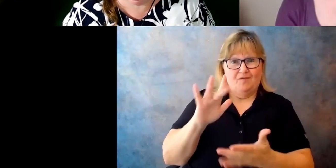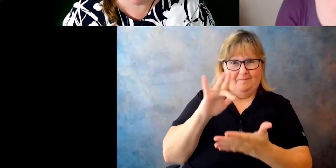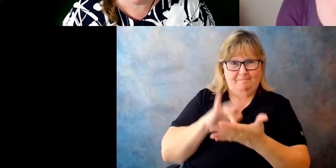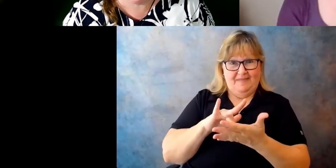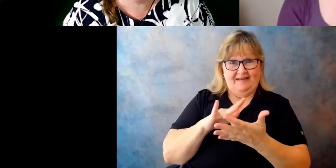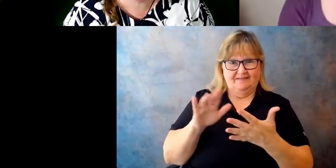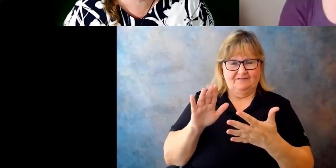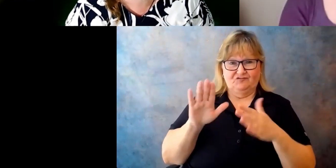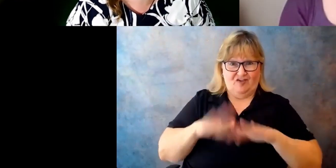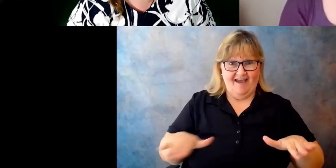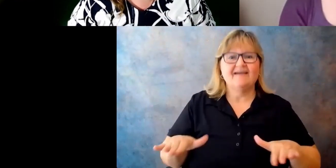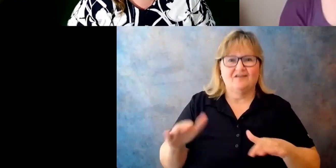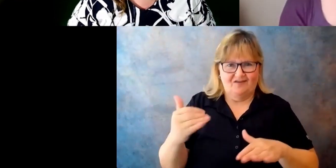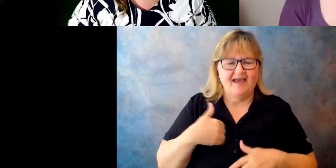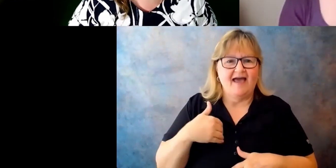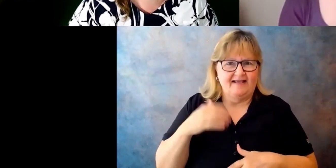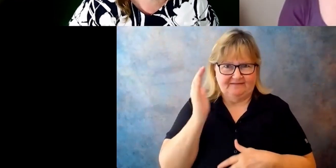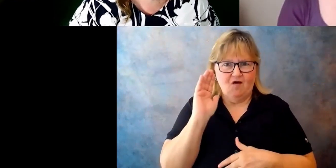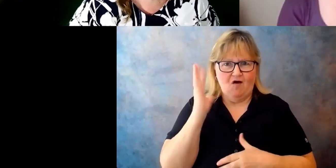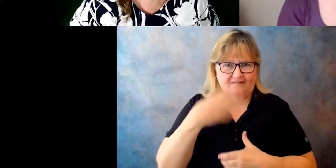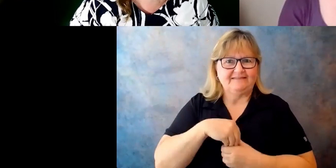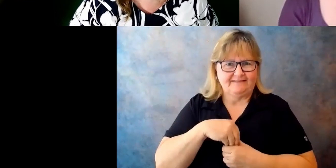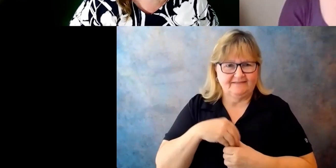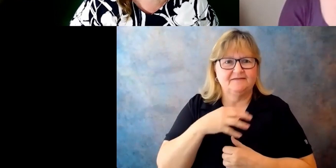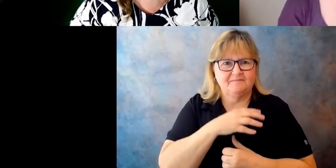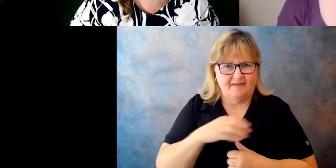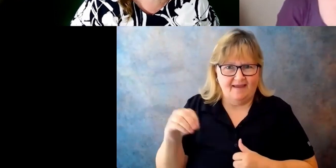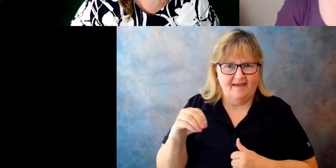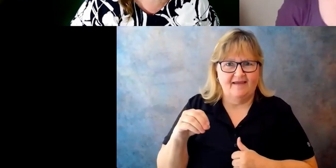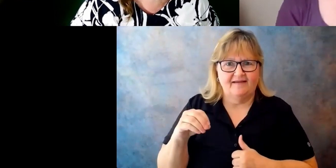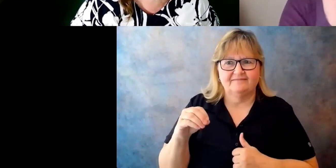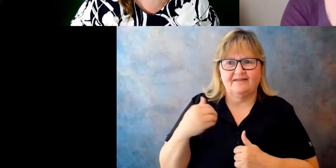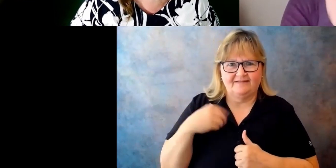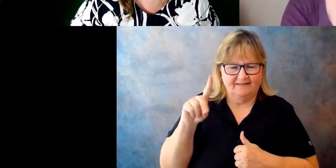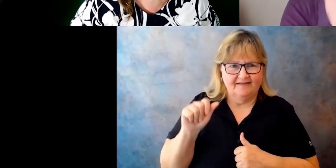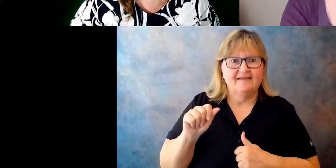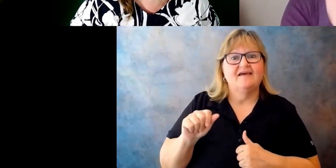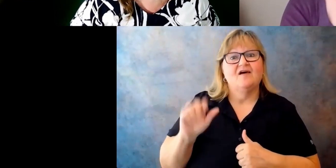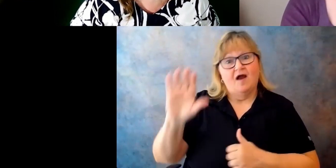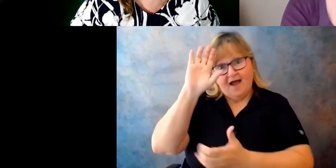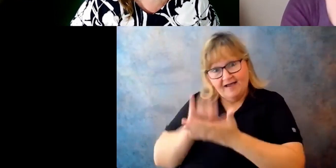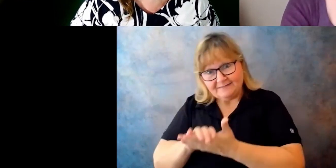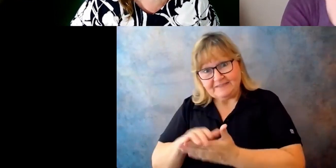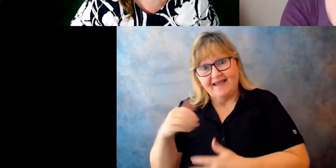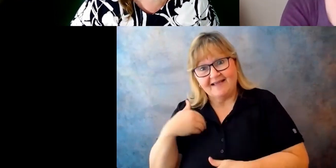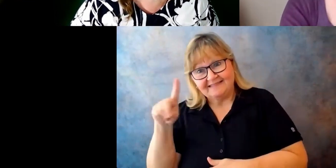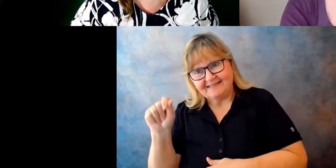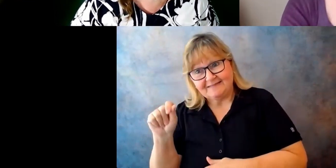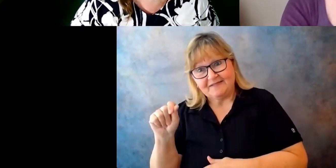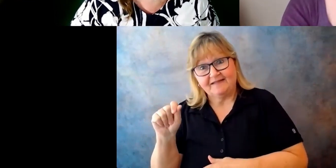She herself is a person with a disability, and Isabel is the spouse of a disabled Marine Corps veteran.